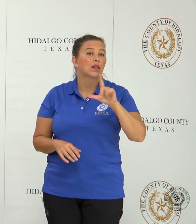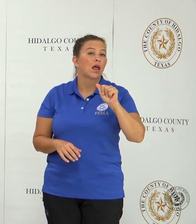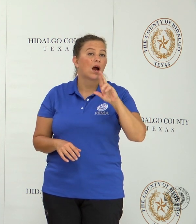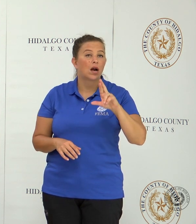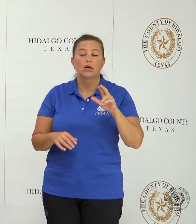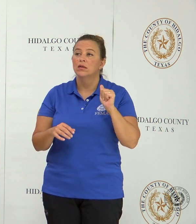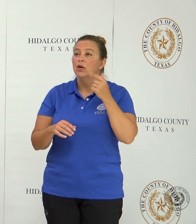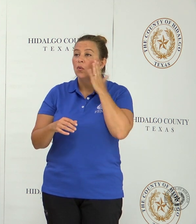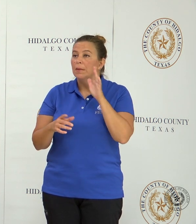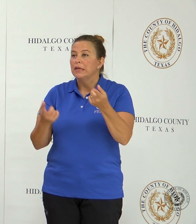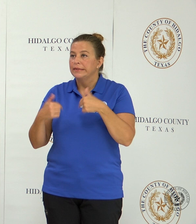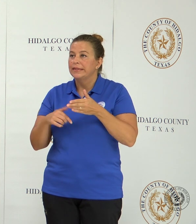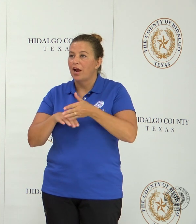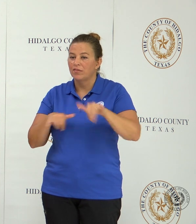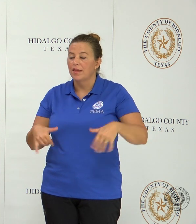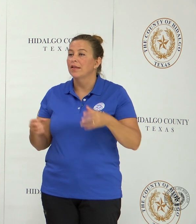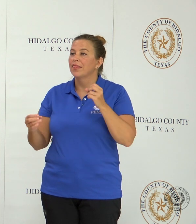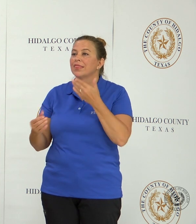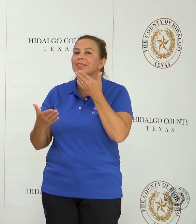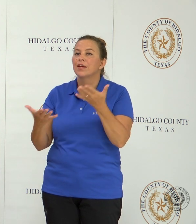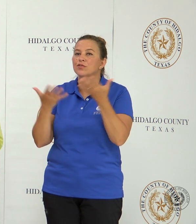afterwards. Thank you so much, and best wishes.